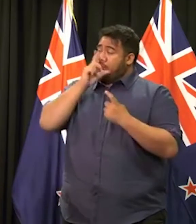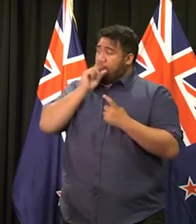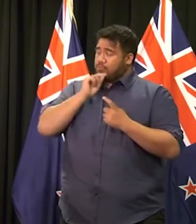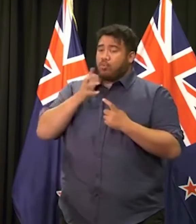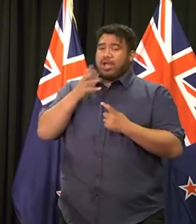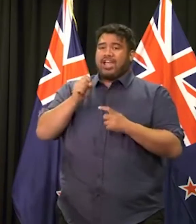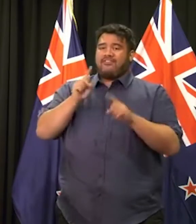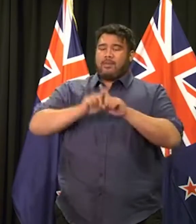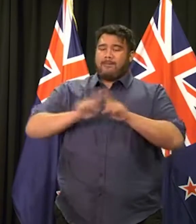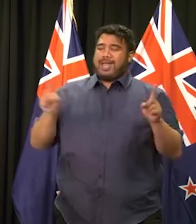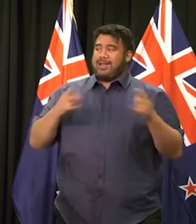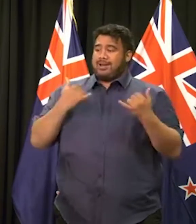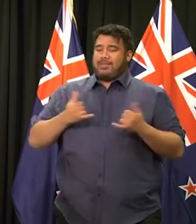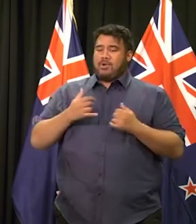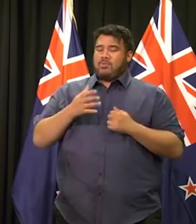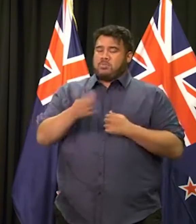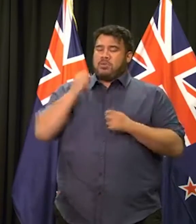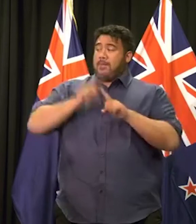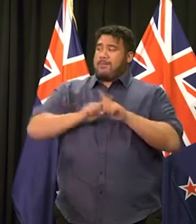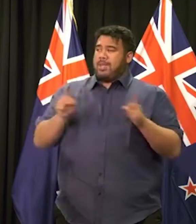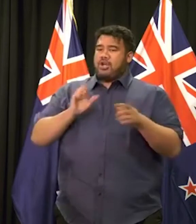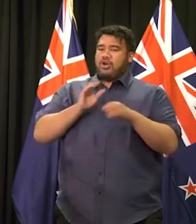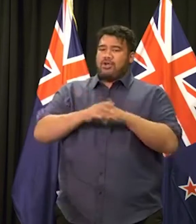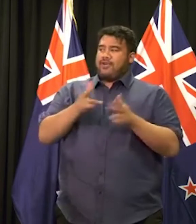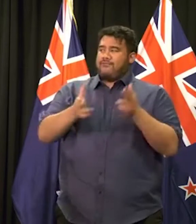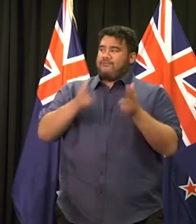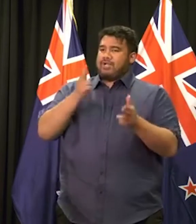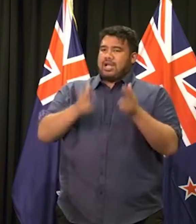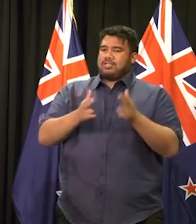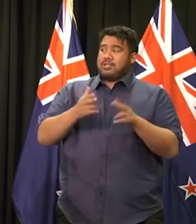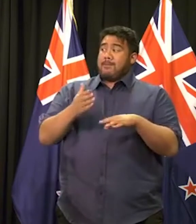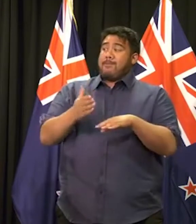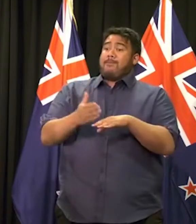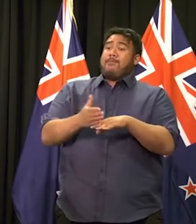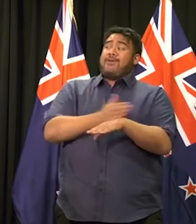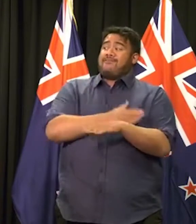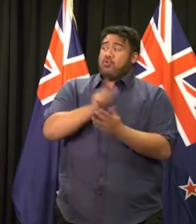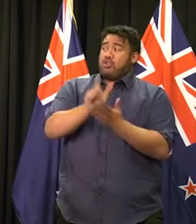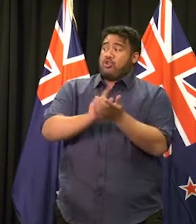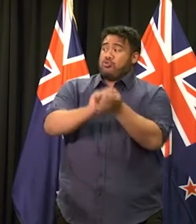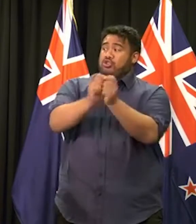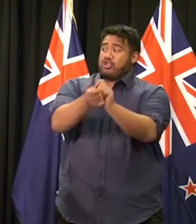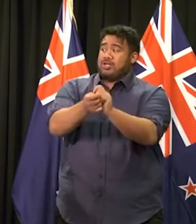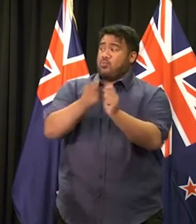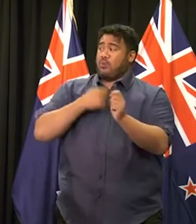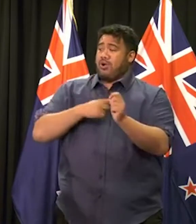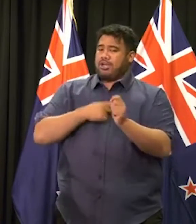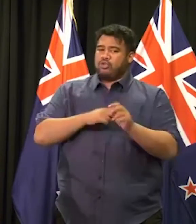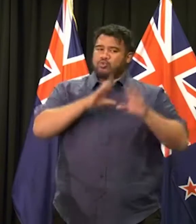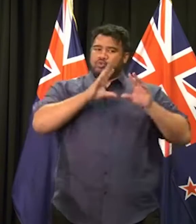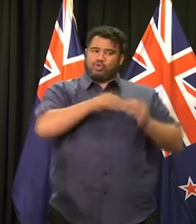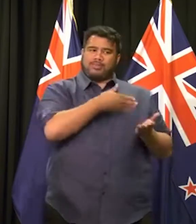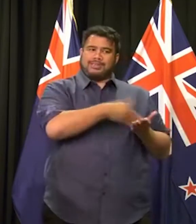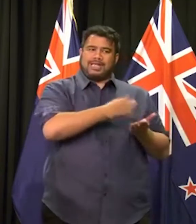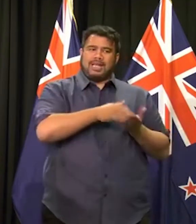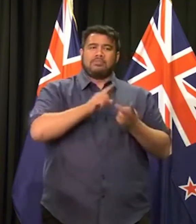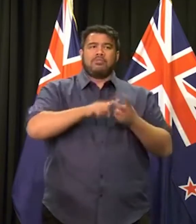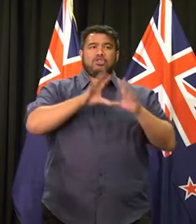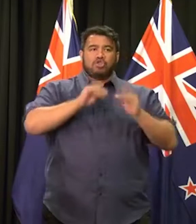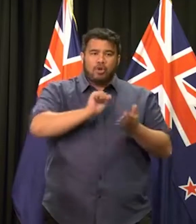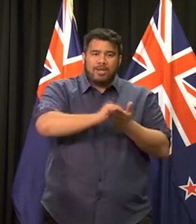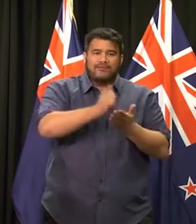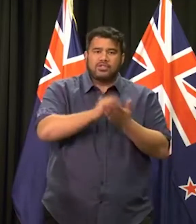ahead of any potential changes to the law to get them off the streets to stop their sales and advertising? We